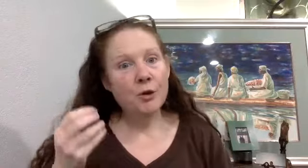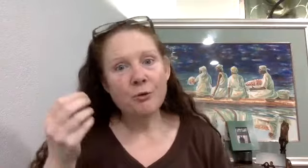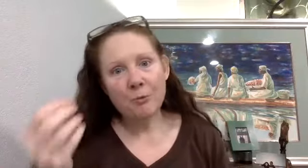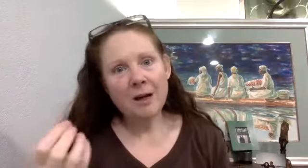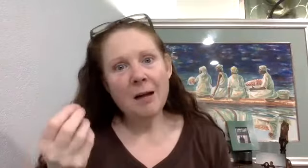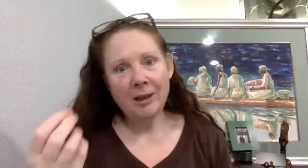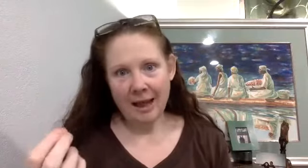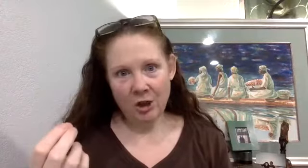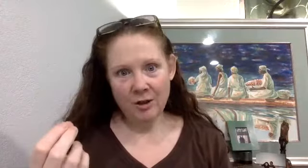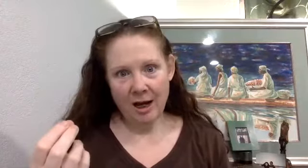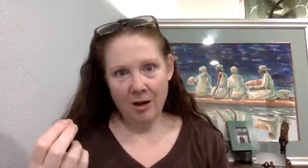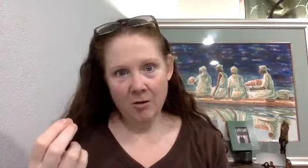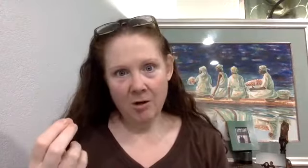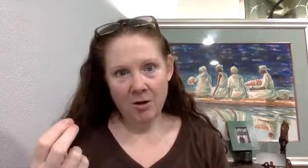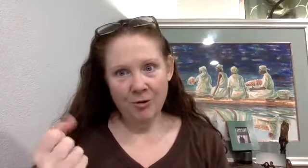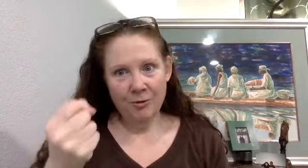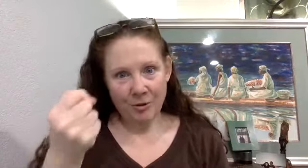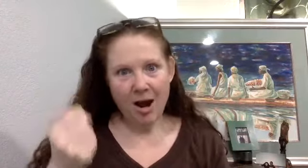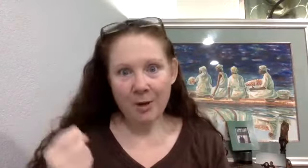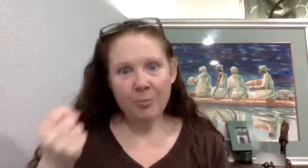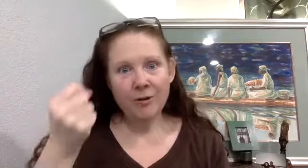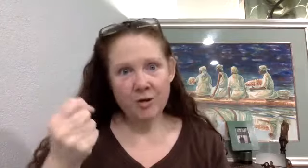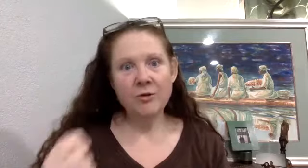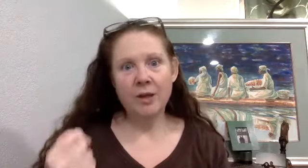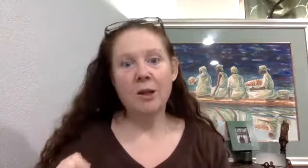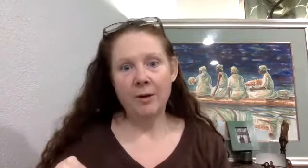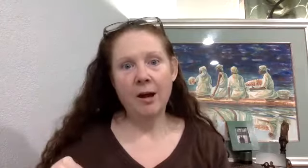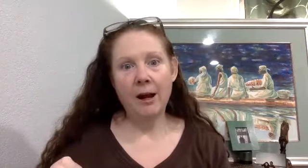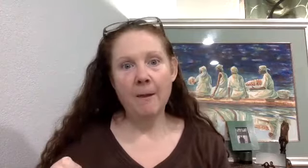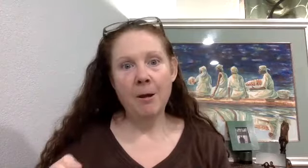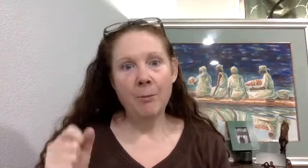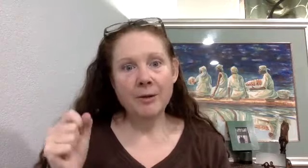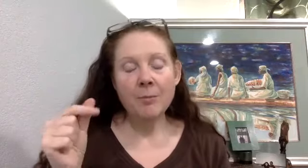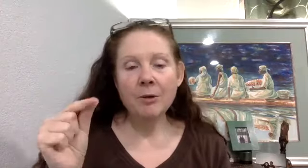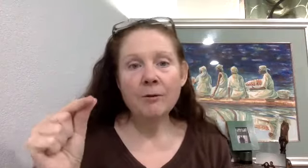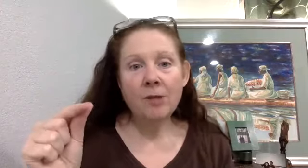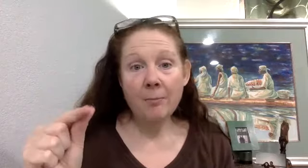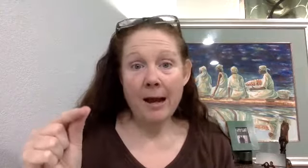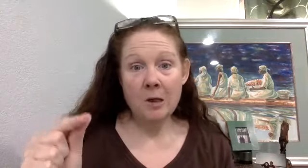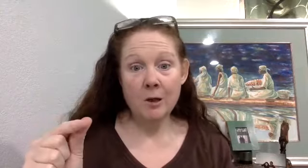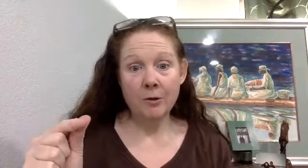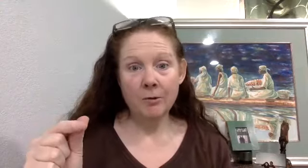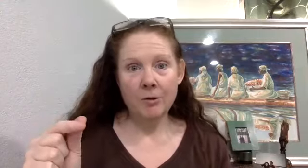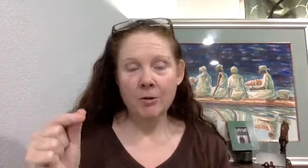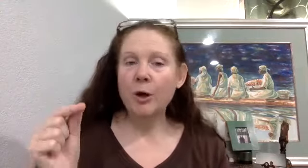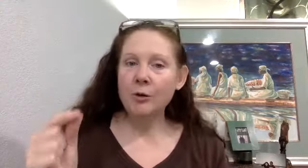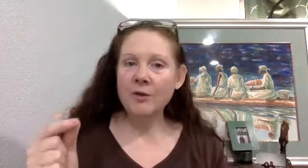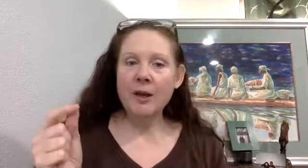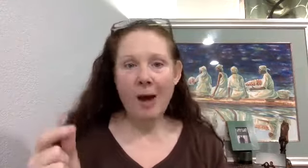there's a real obligation now when competent professionals like you and I, because I'm going to reflect back to you, that what you just said about